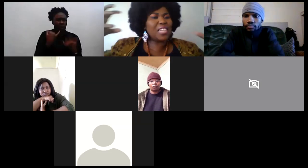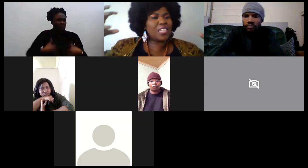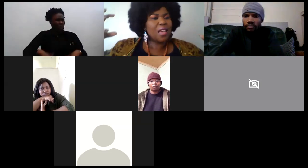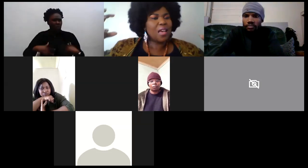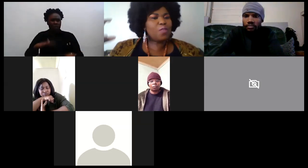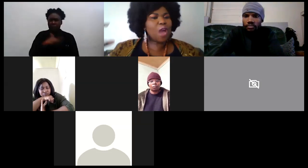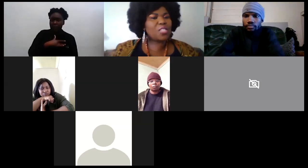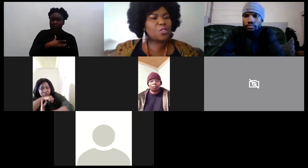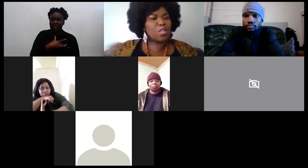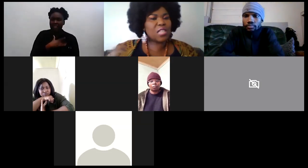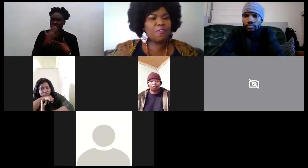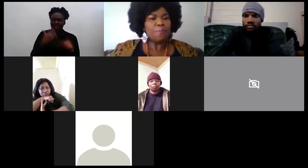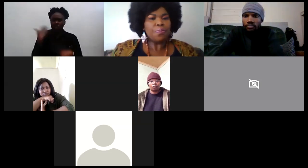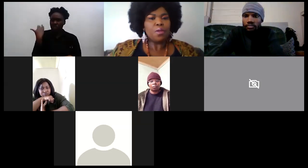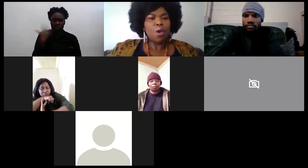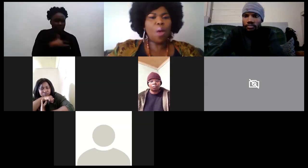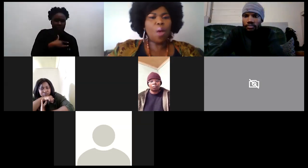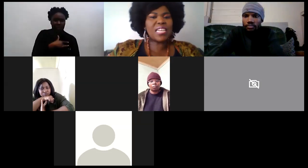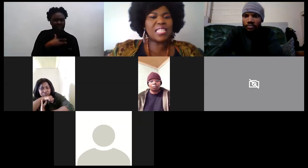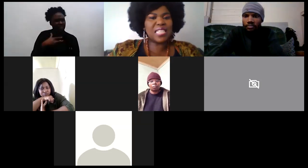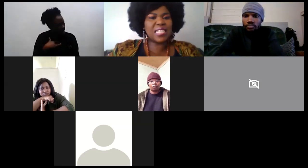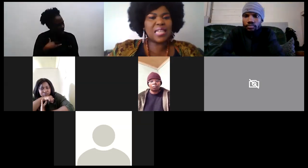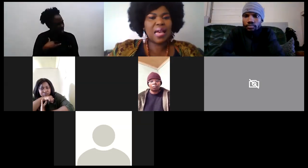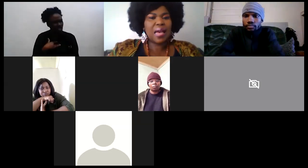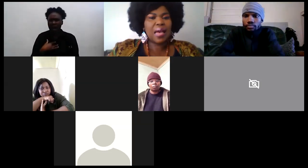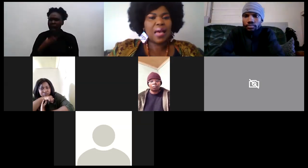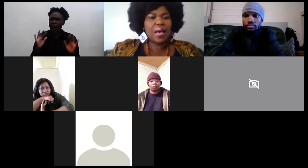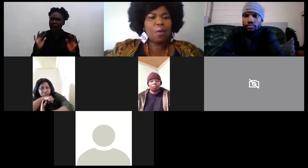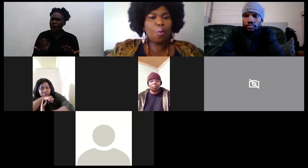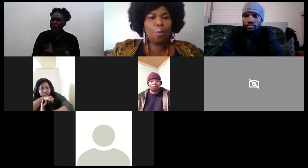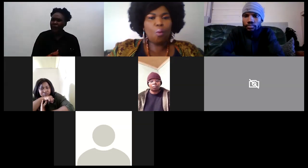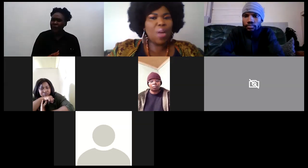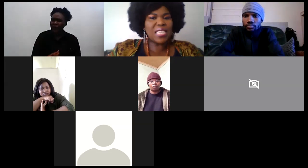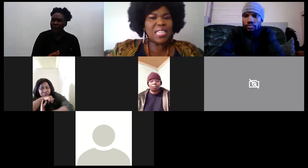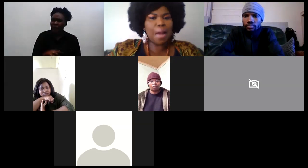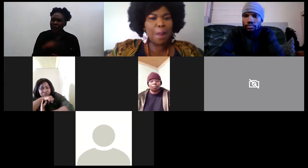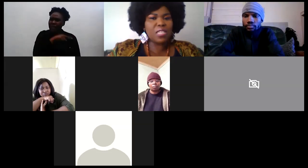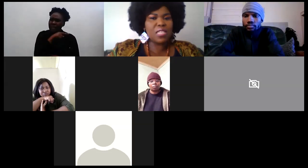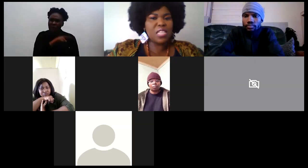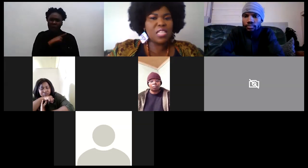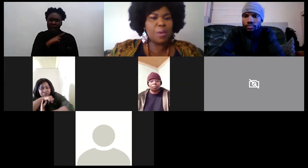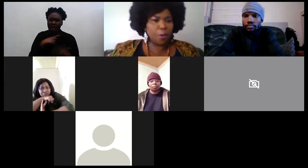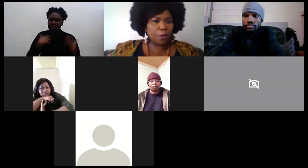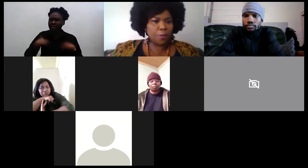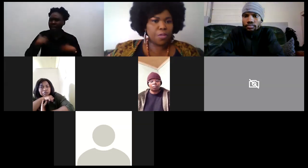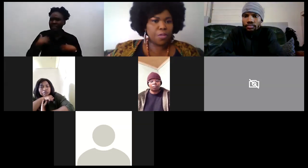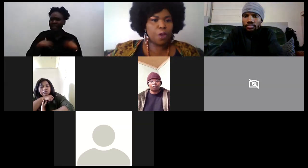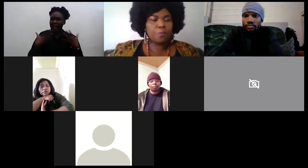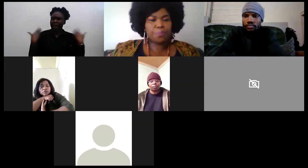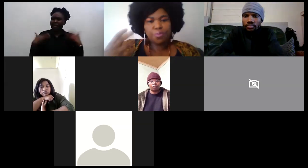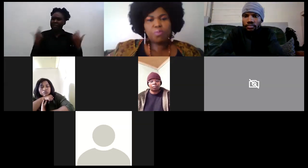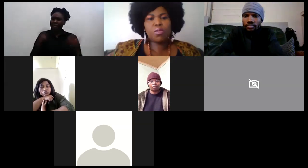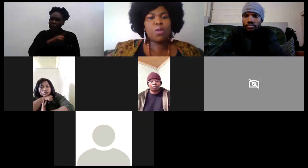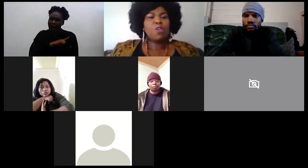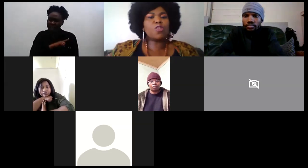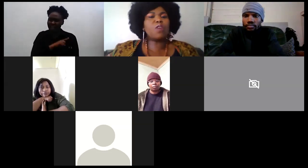large and you ask yourself what is this what is it about these people you know